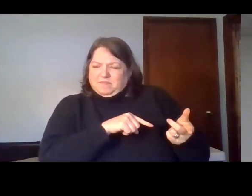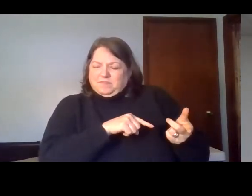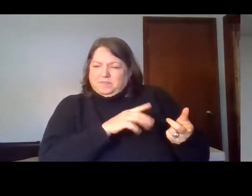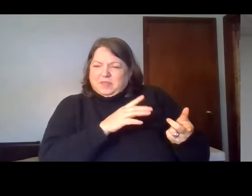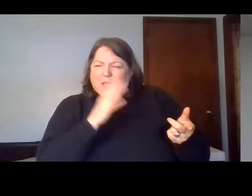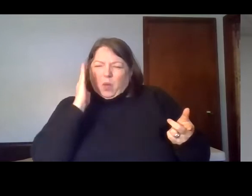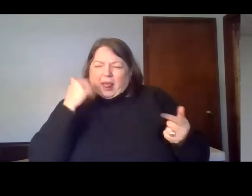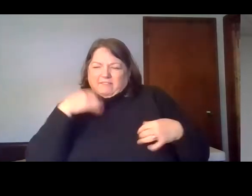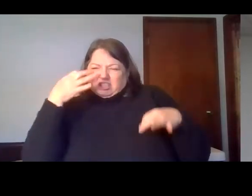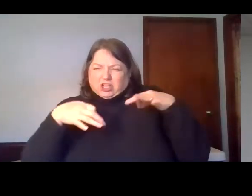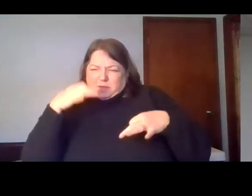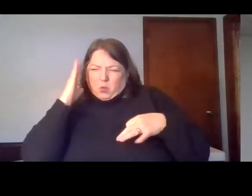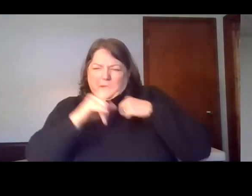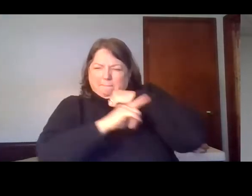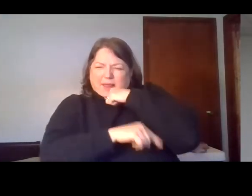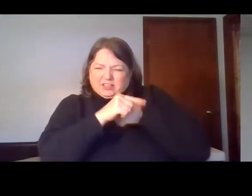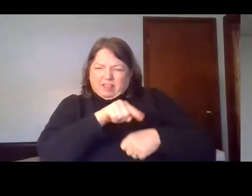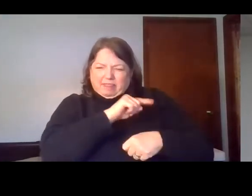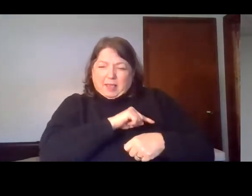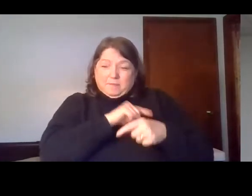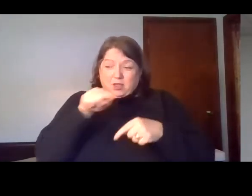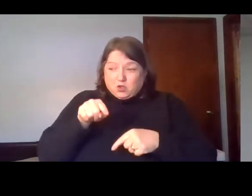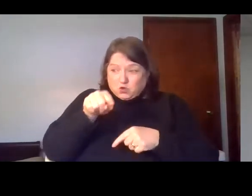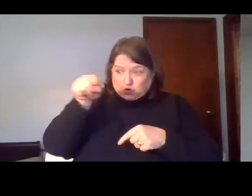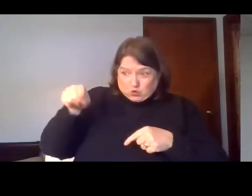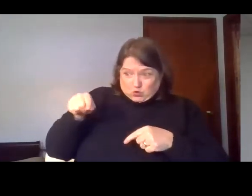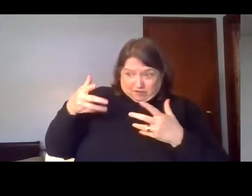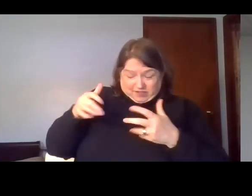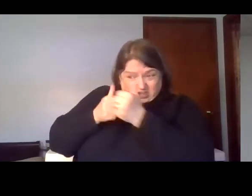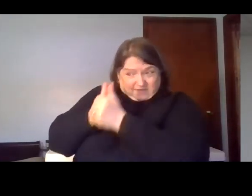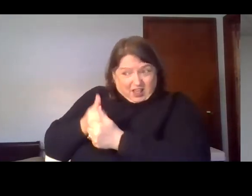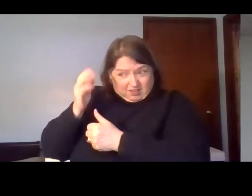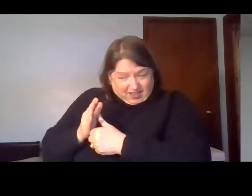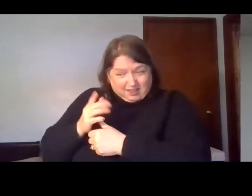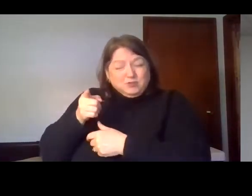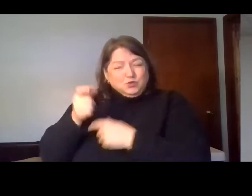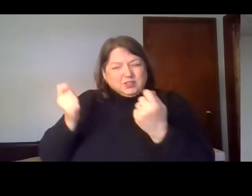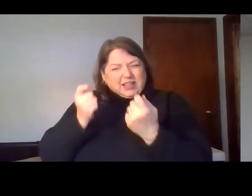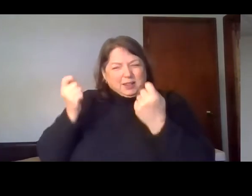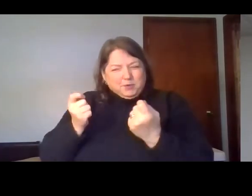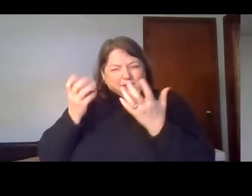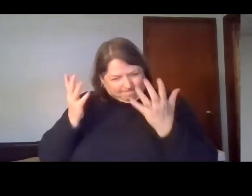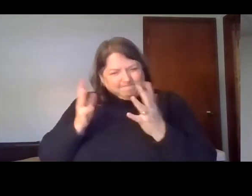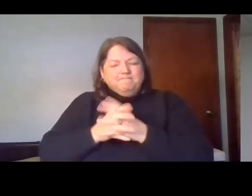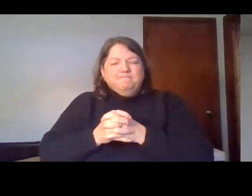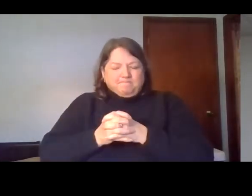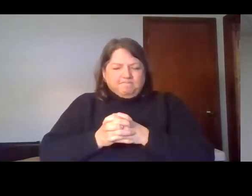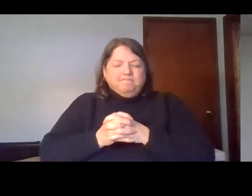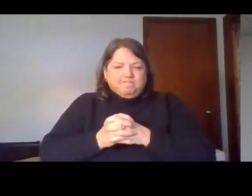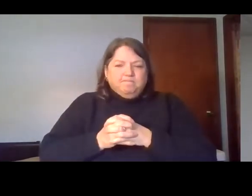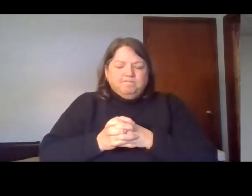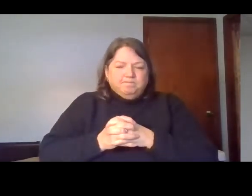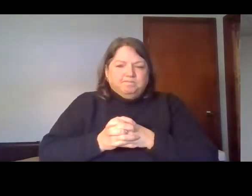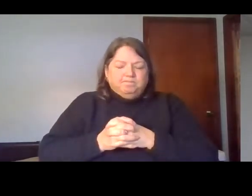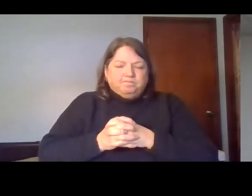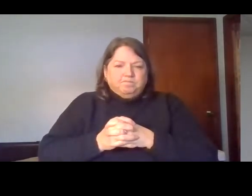were to rejoice and to be glad that God was going to see them through and take over their enemies. And so we have